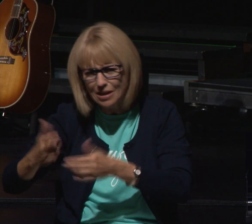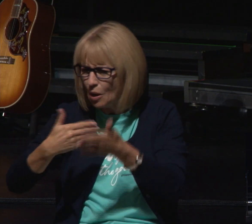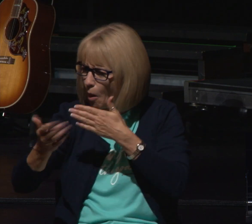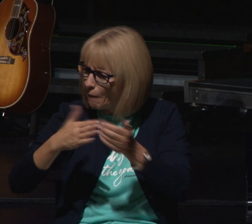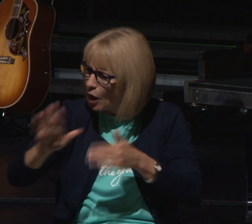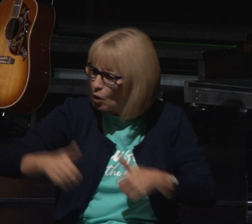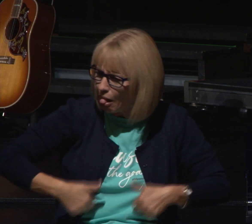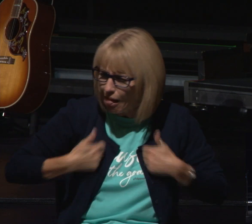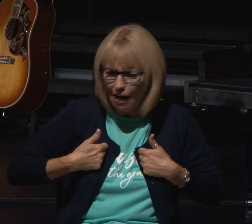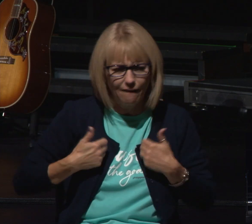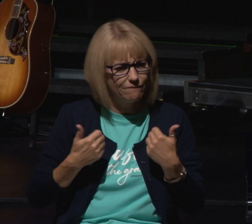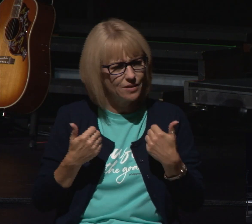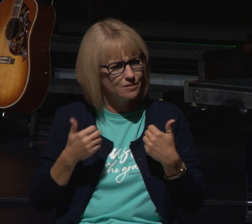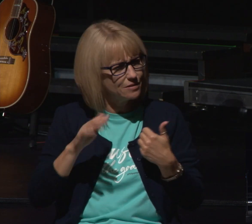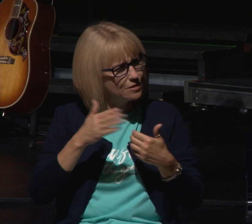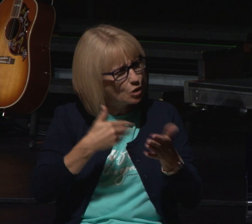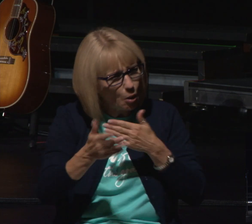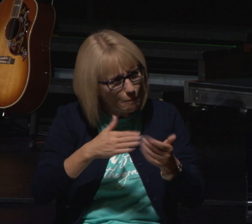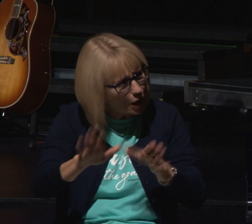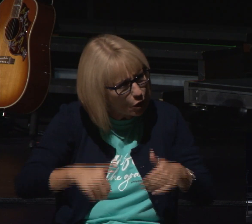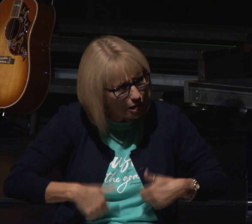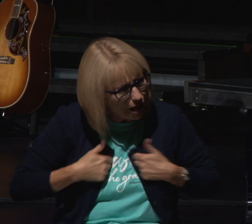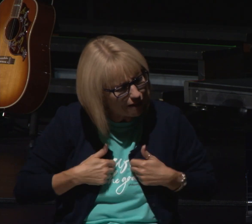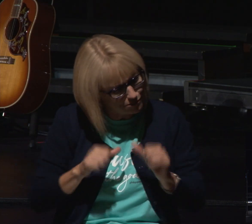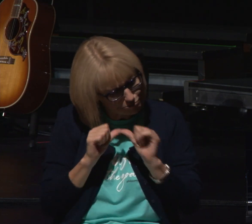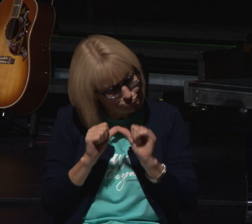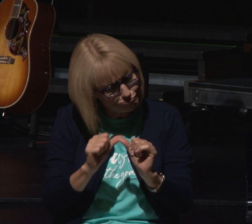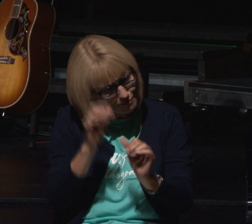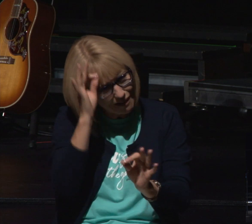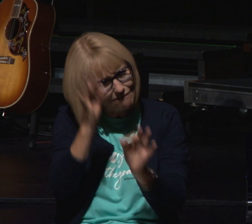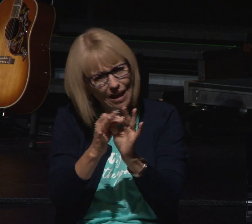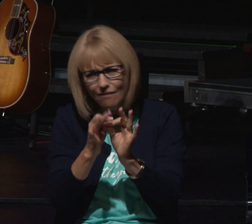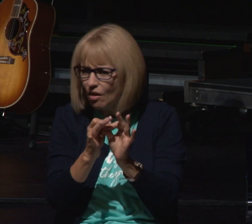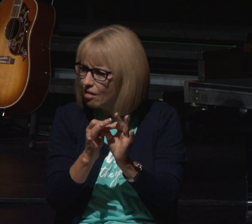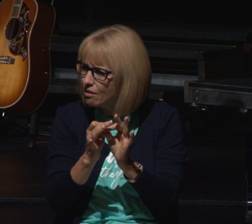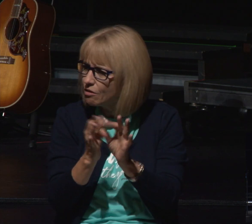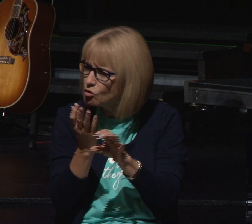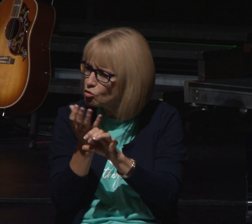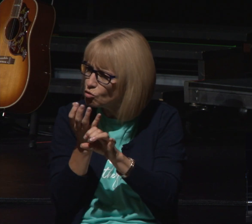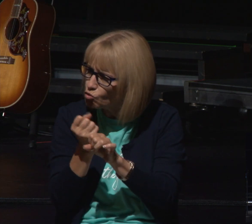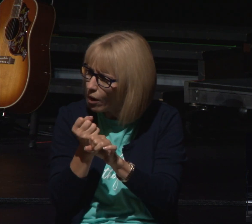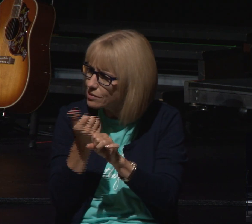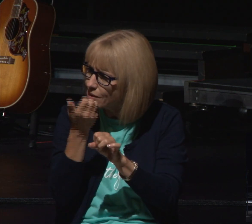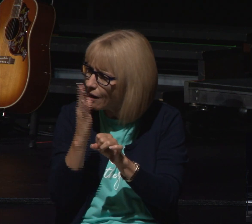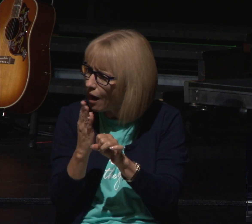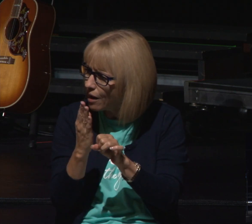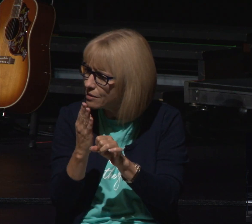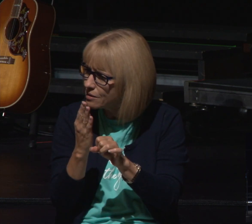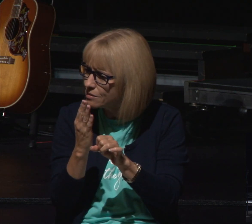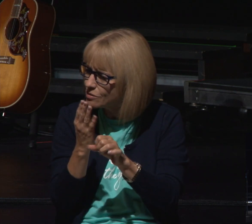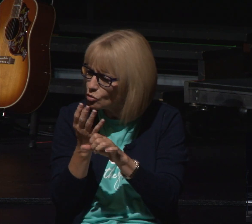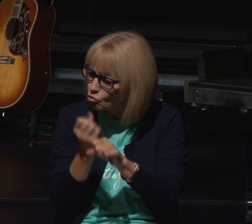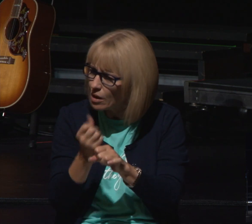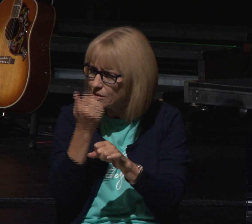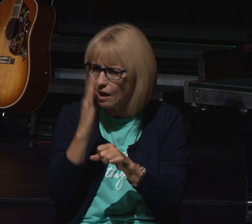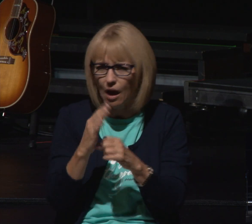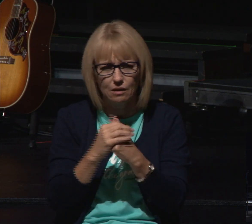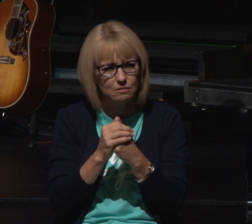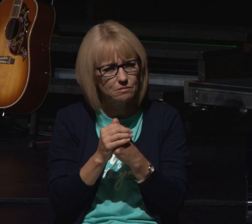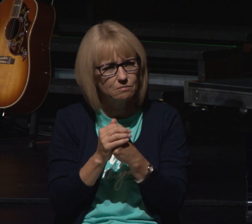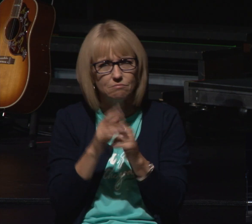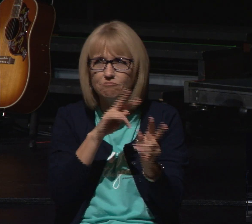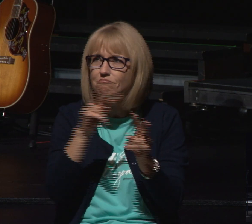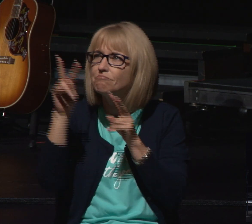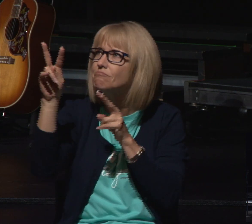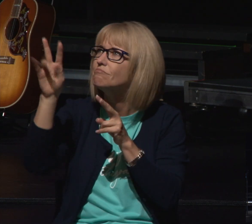I encourage you stay faithful and trust God and let's just look to him and say God would you show me